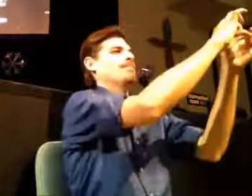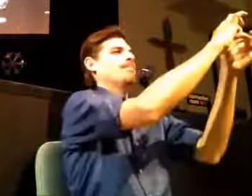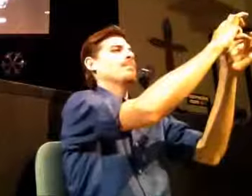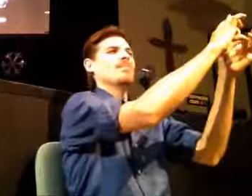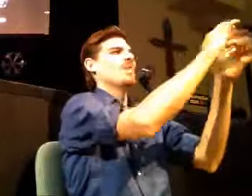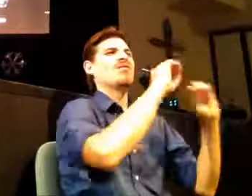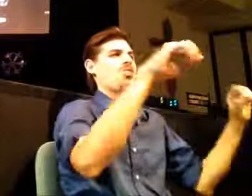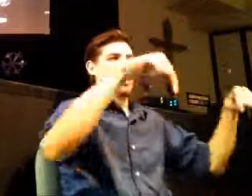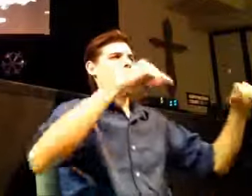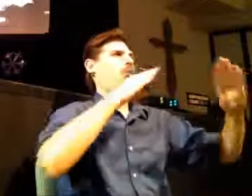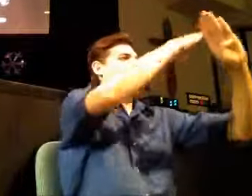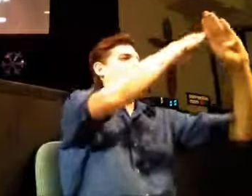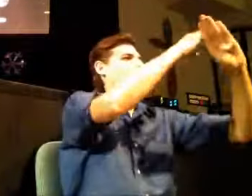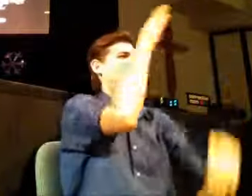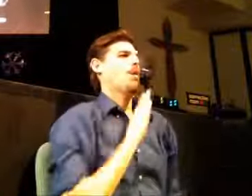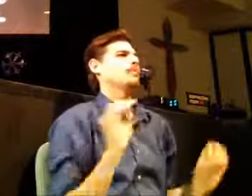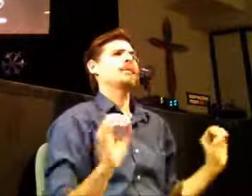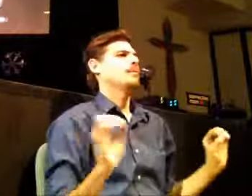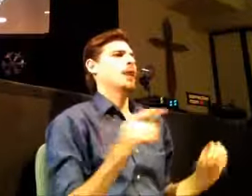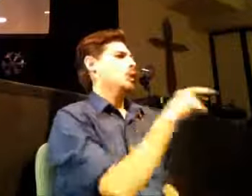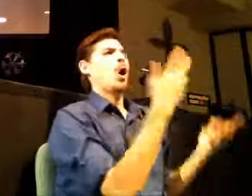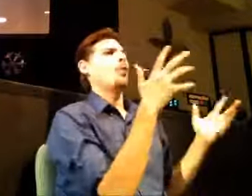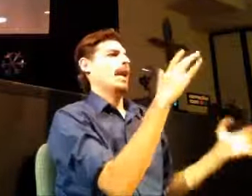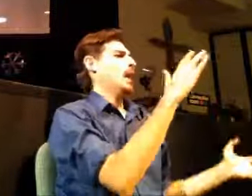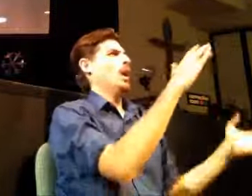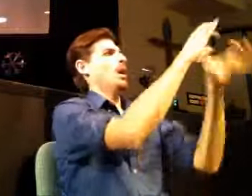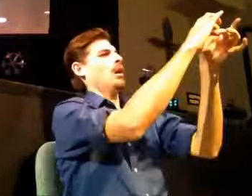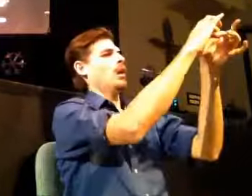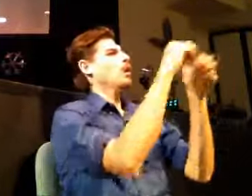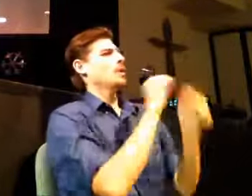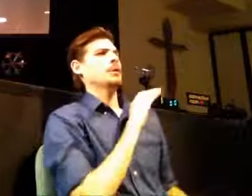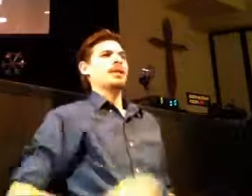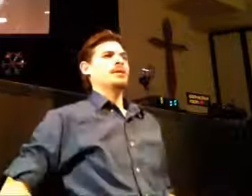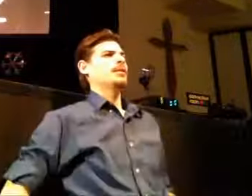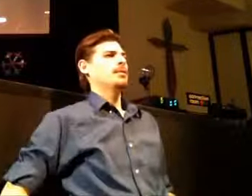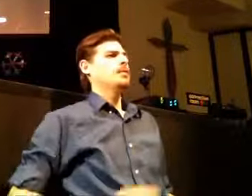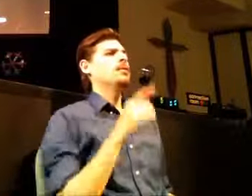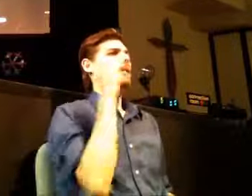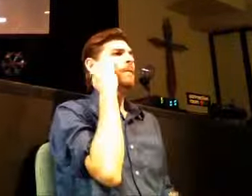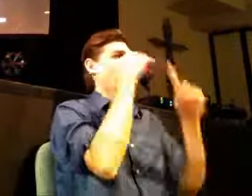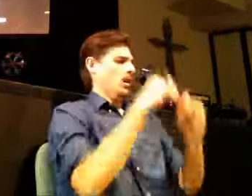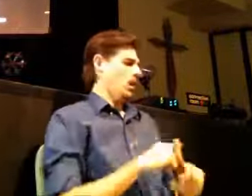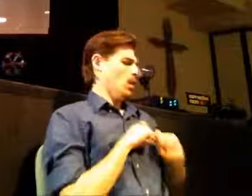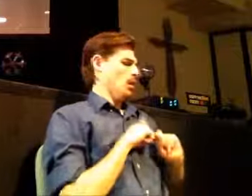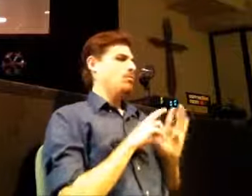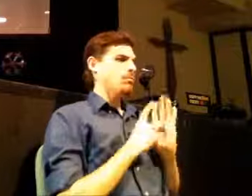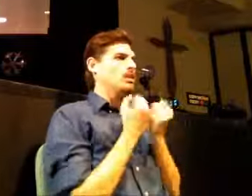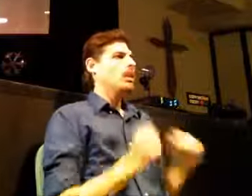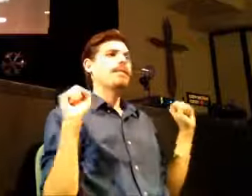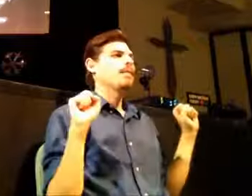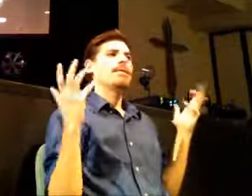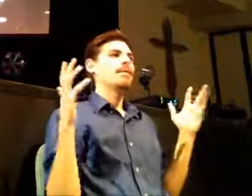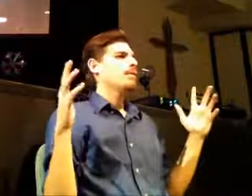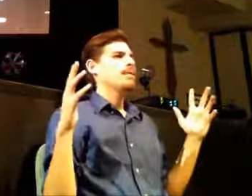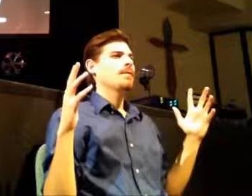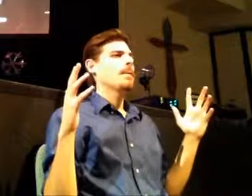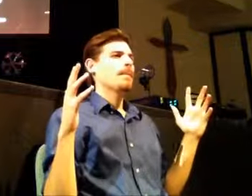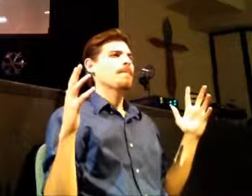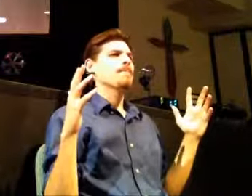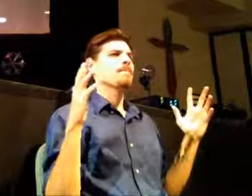you from the love of God. You have been drawn close to God through Christ. That to be a Christ follower is to have that salvation. Then he walks through this. How there are all these other people that have had this relationship. And it's this